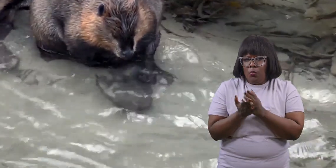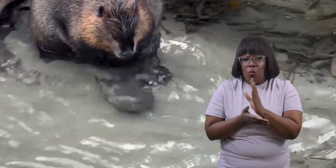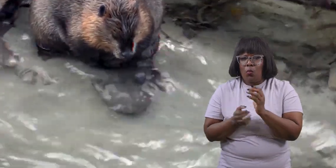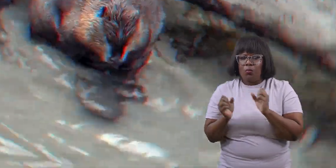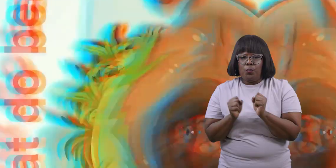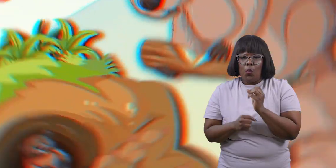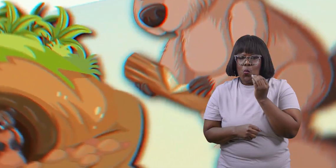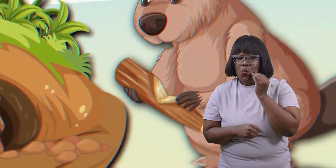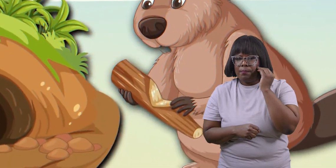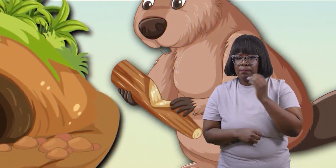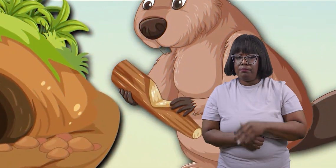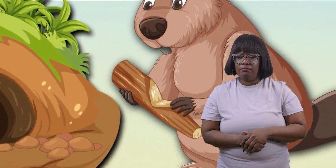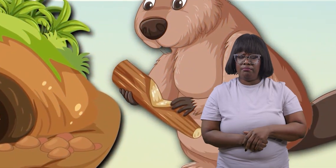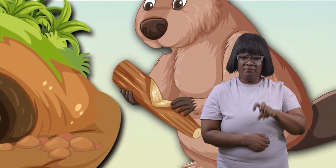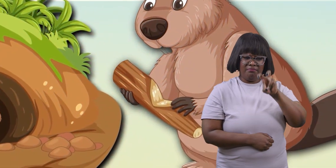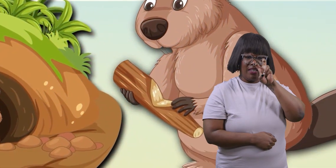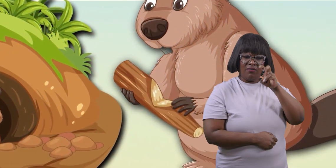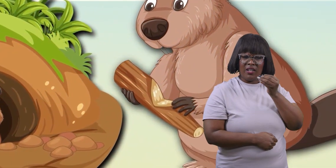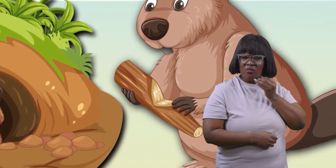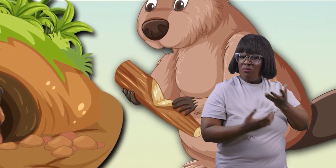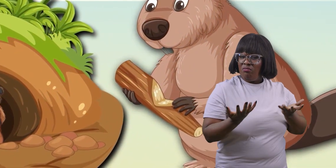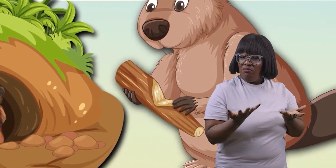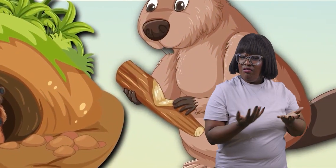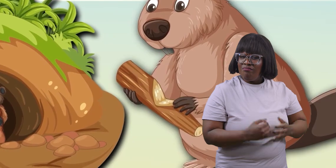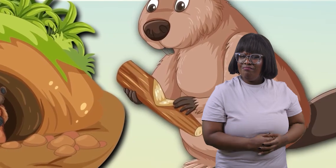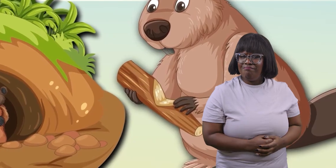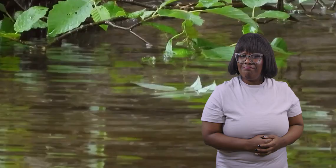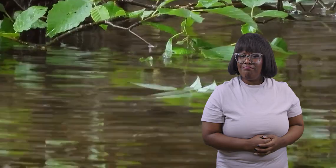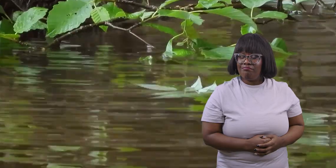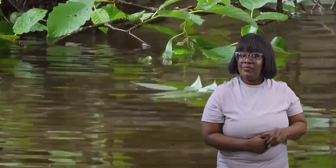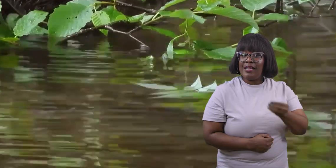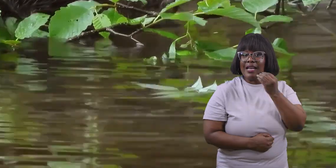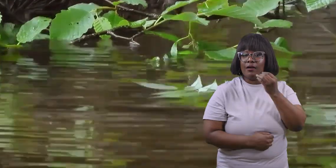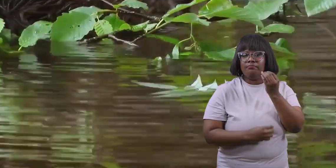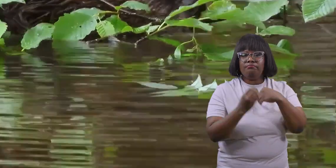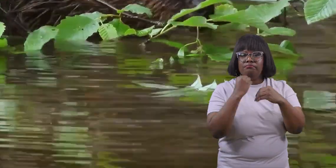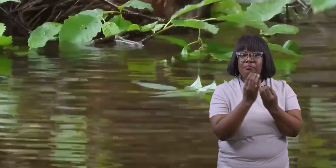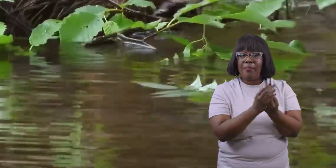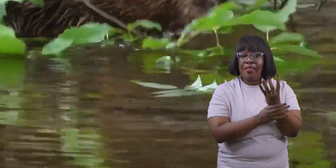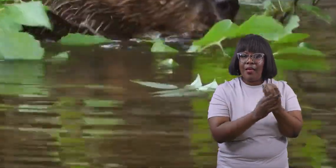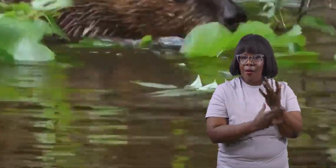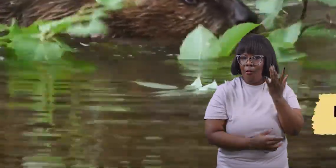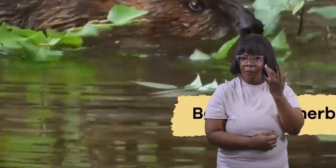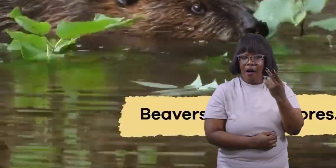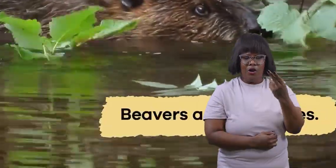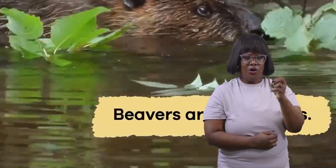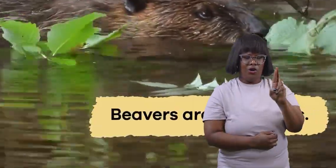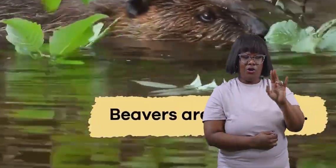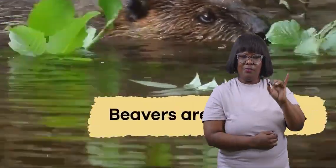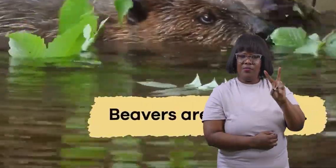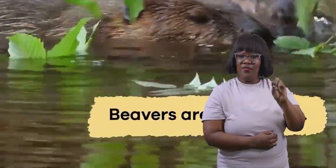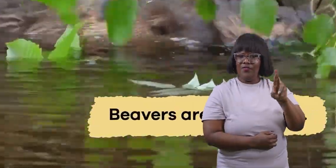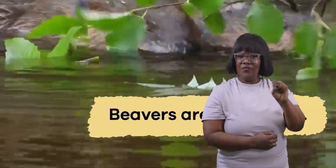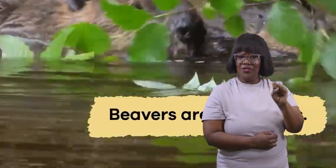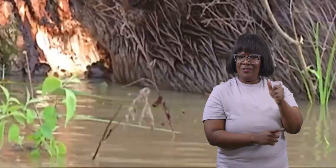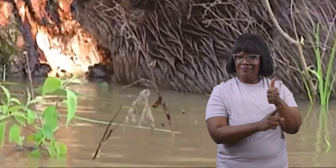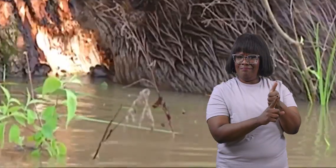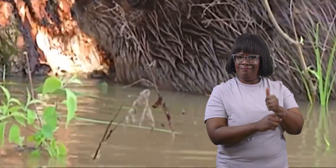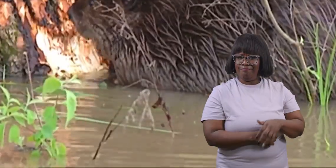what do beavers eat because they eat just plants beavers are herbivores their